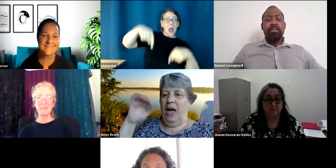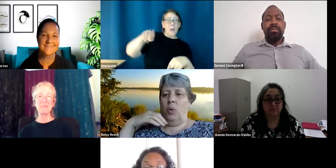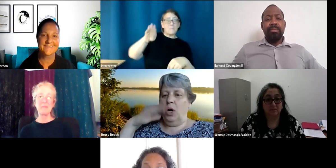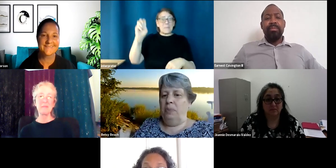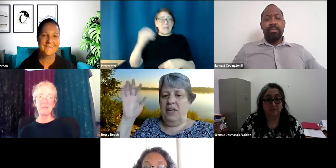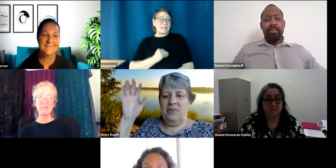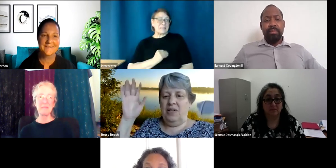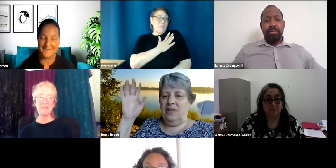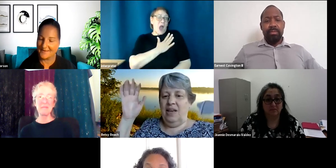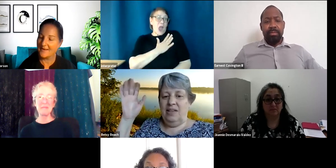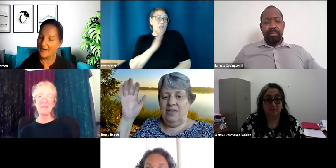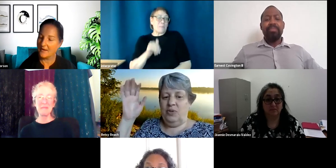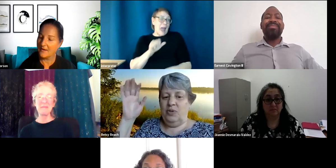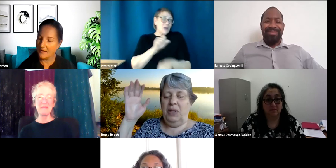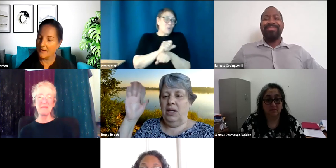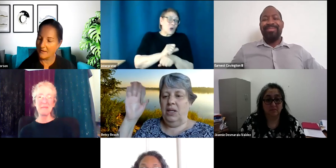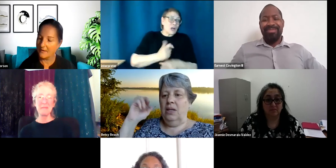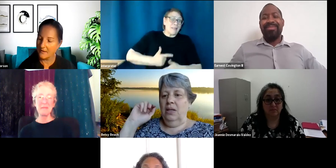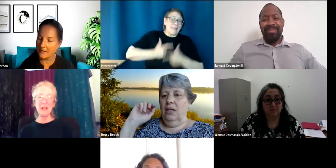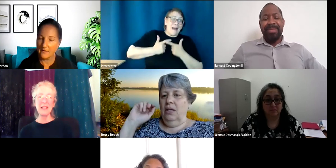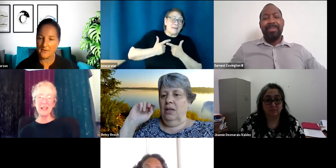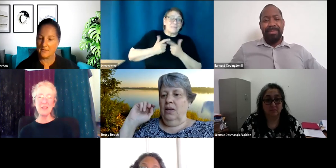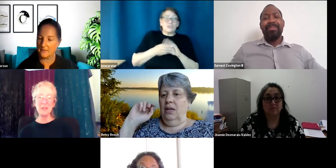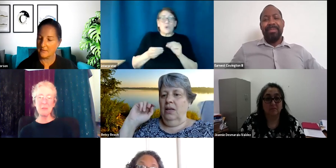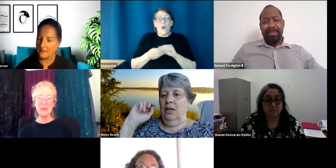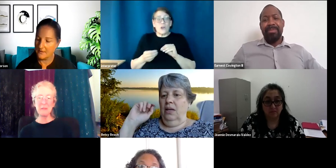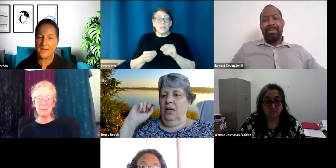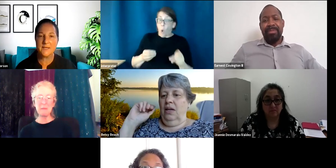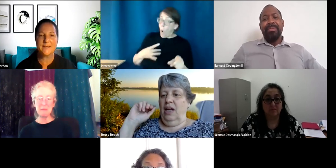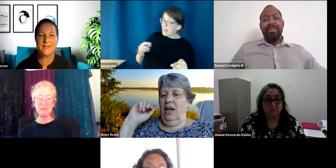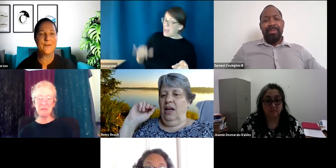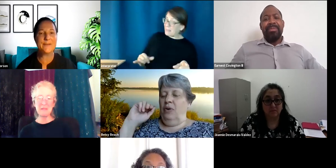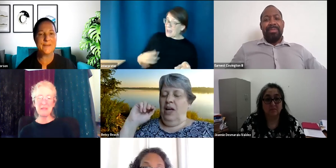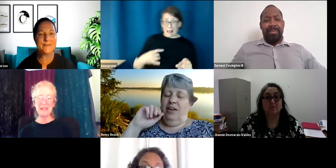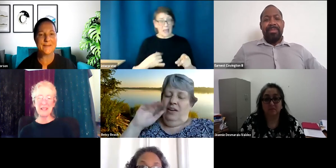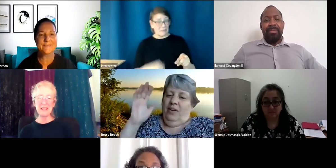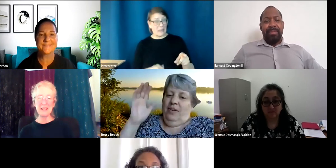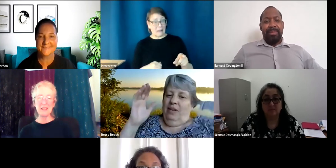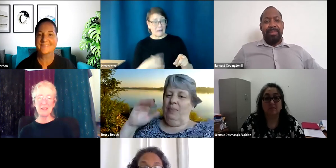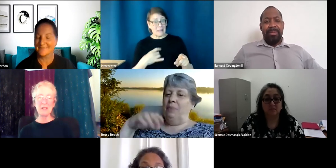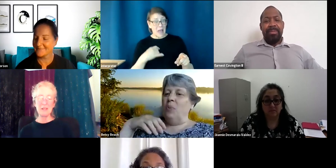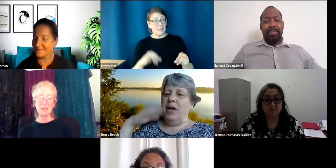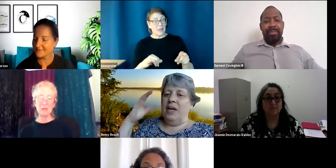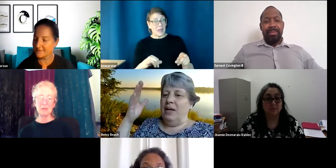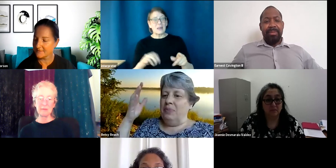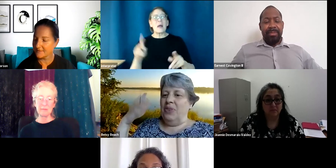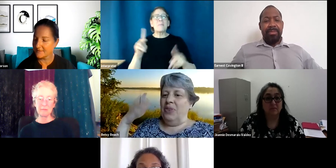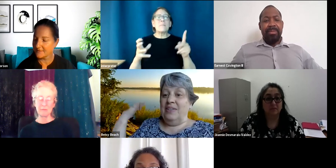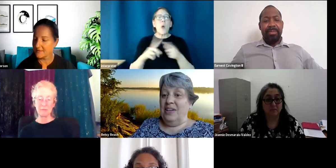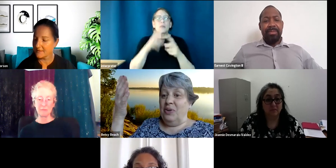I work my success or something. I like that too. Yeah. I like that. I like that. People want to come to things that are